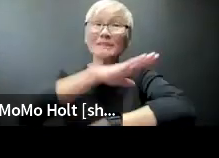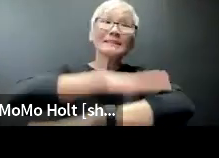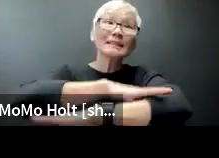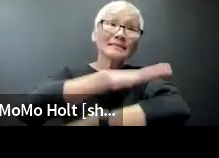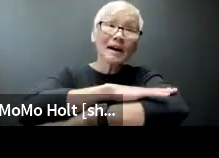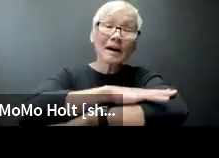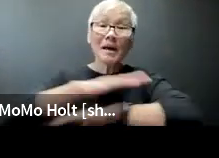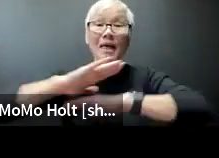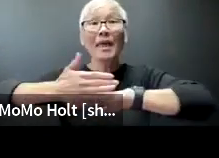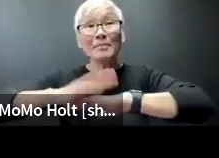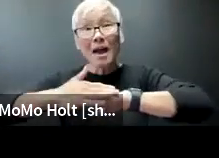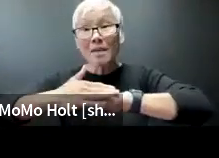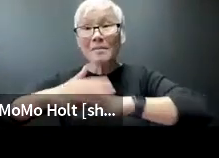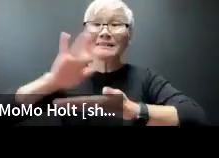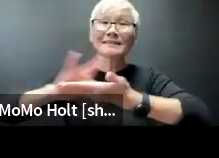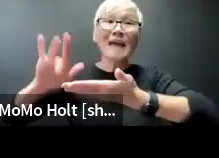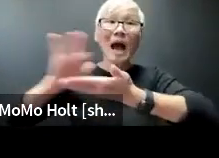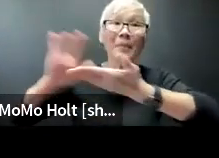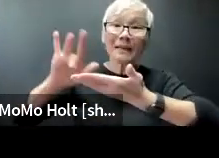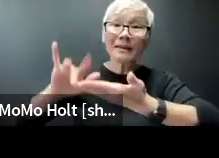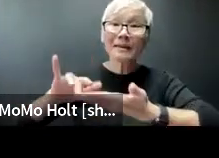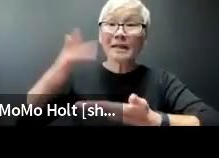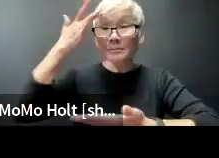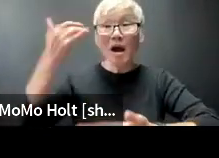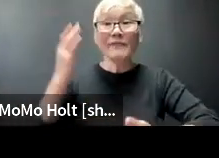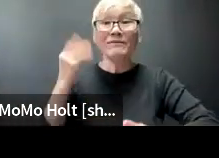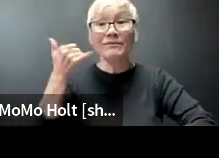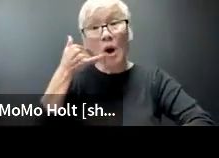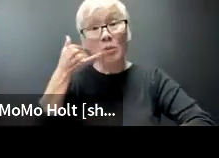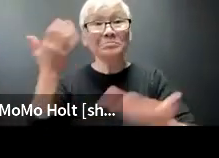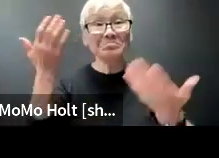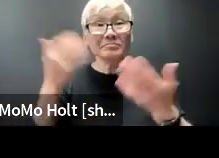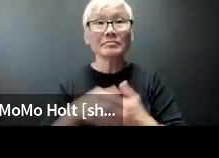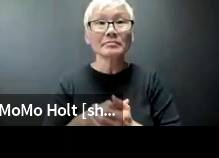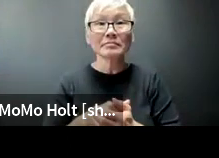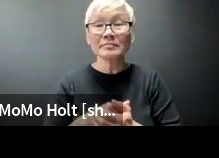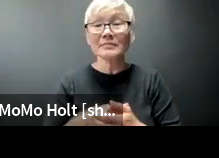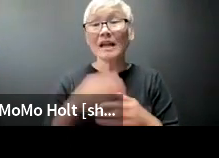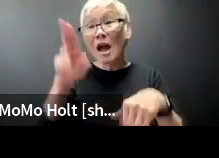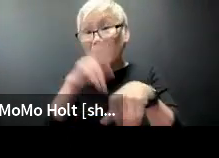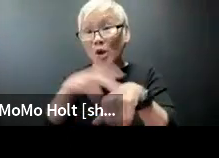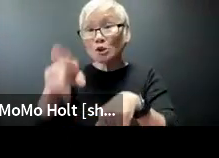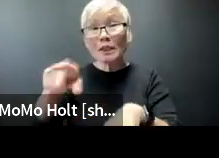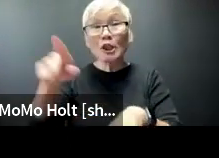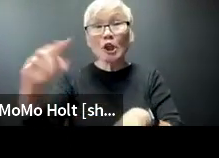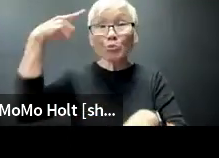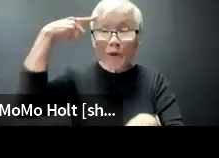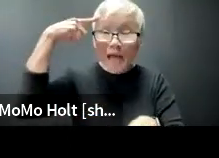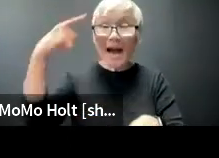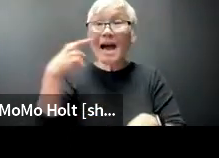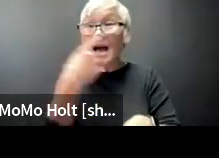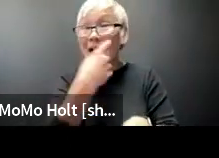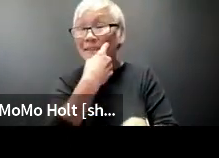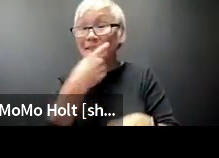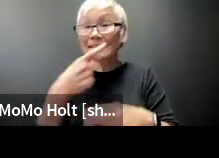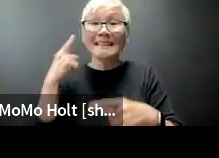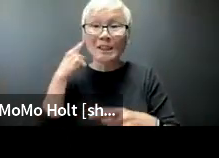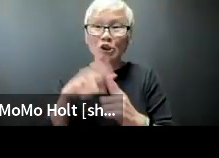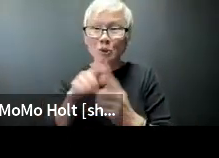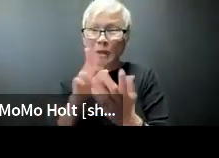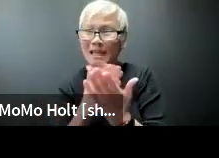Technology we need could be computers, whether it's desktop, laptops, smartphones, tablets. And of course,